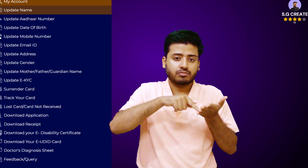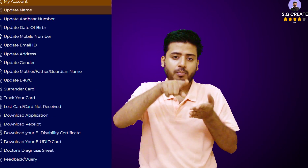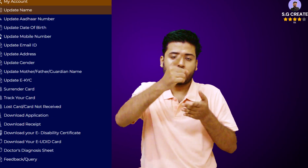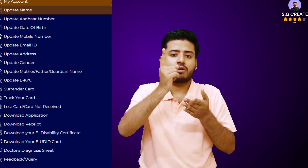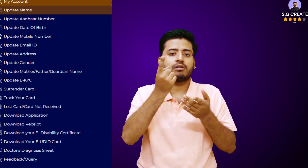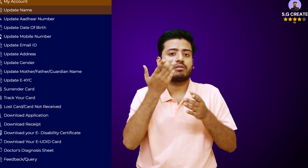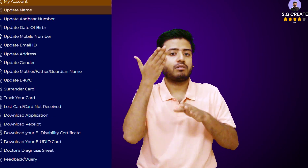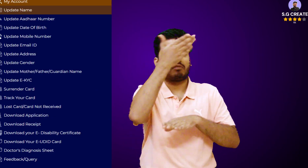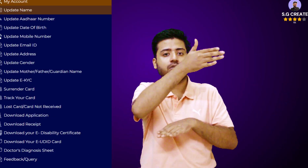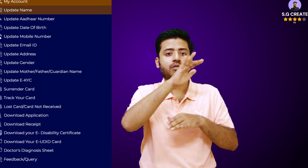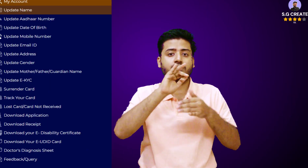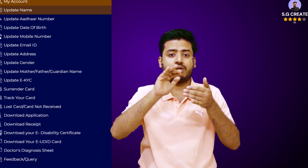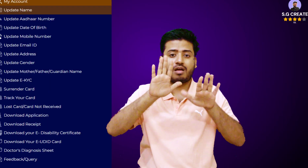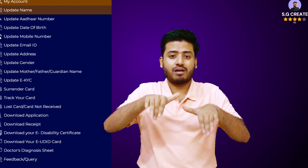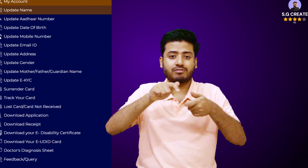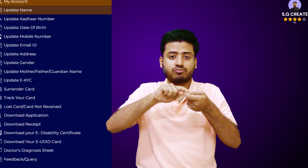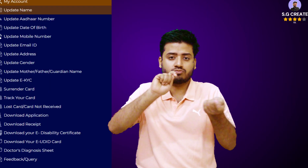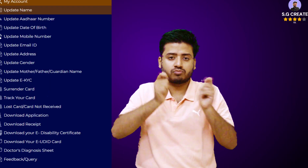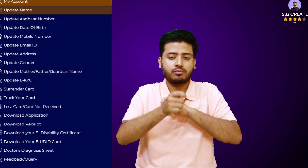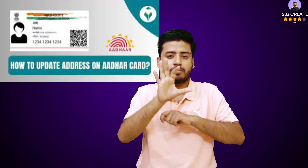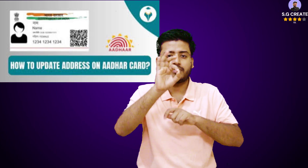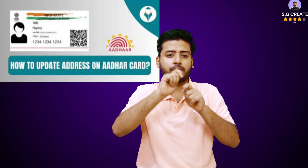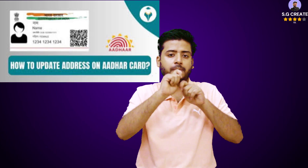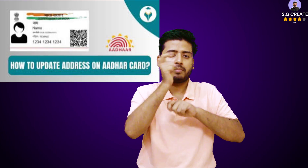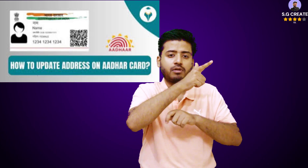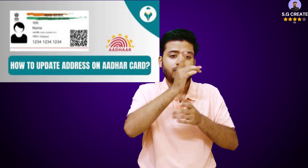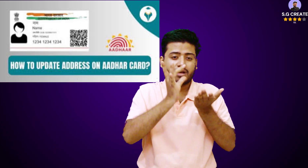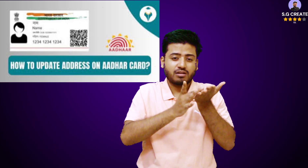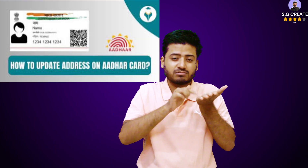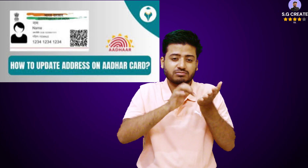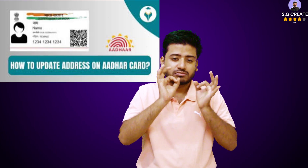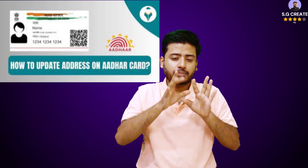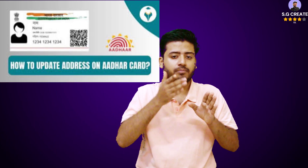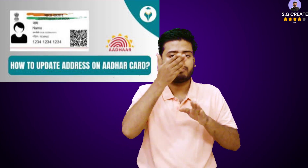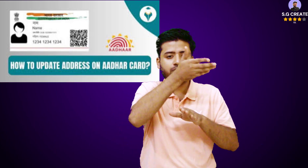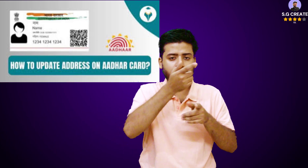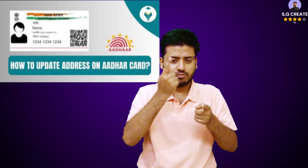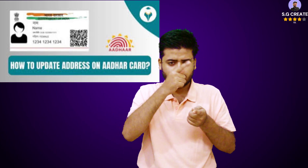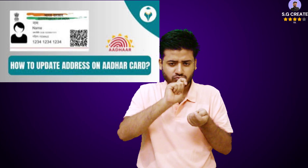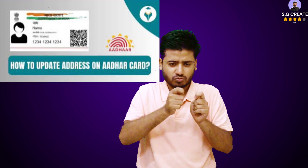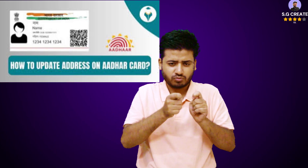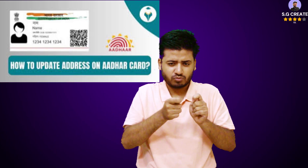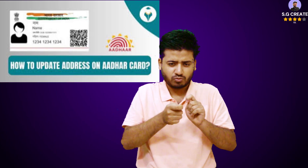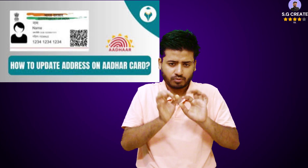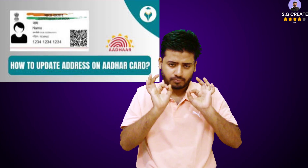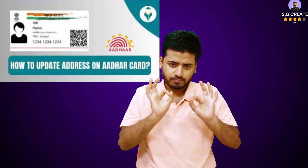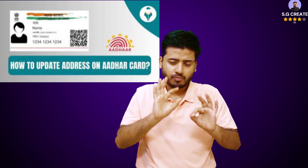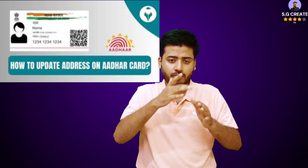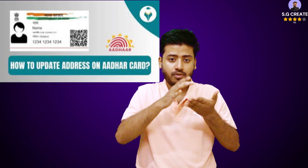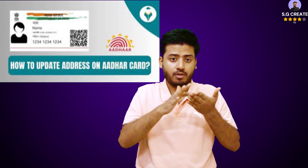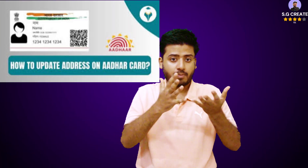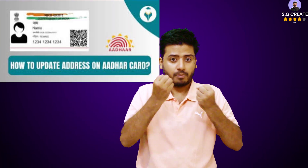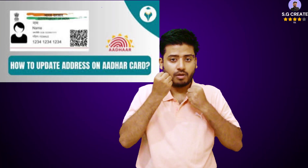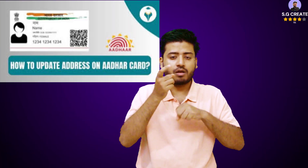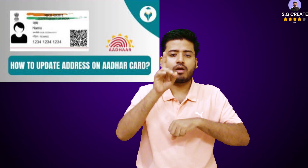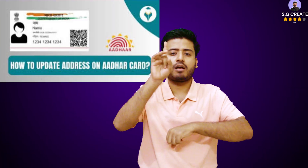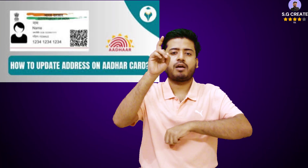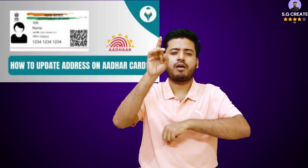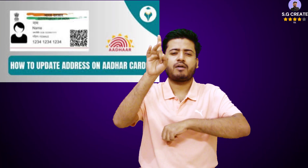address using Aadhaar-based EKYC. Confirm Aadhaar details. Follow the on-screen instructions to authenticate